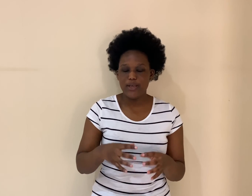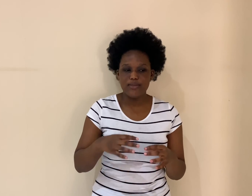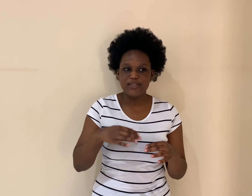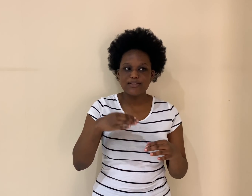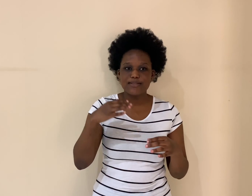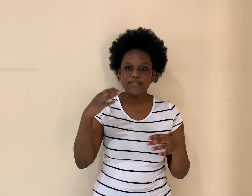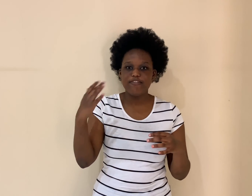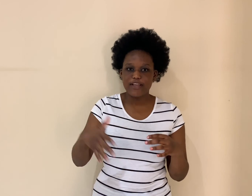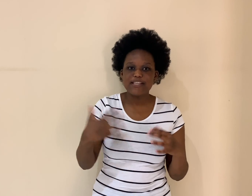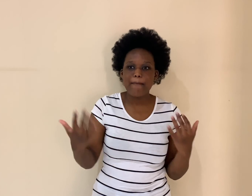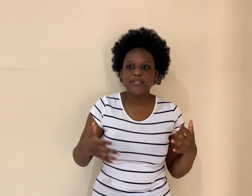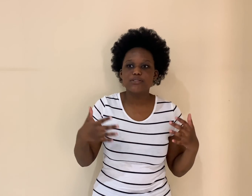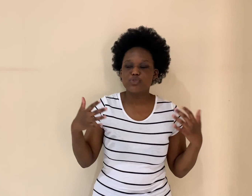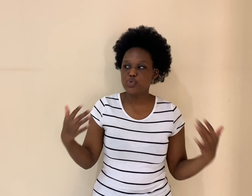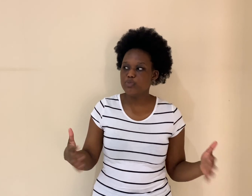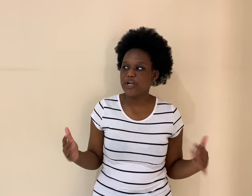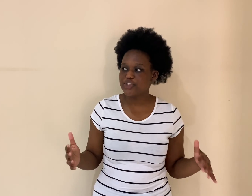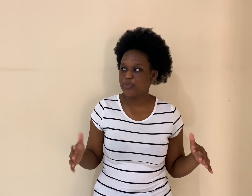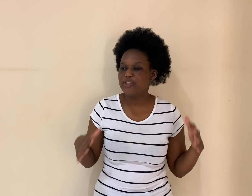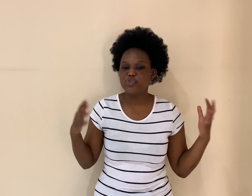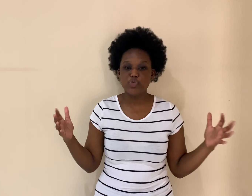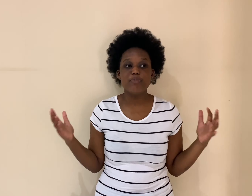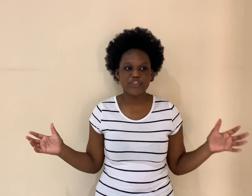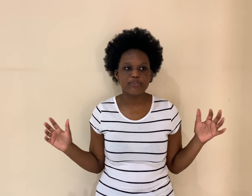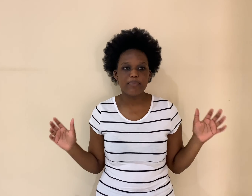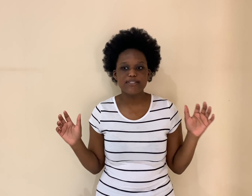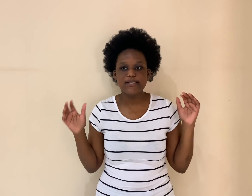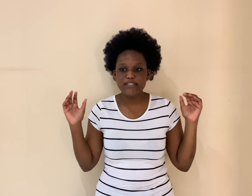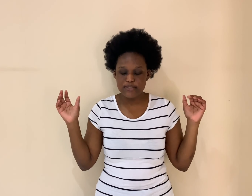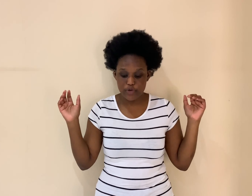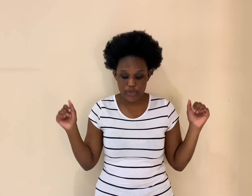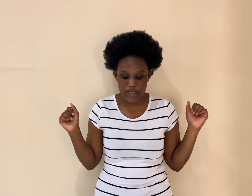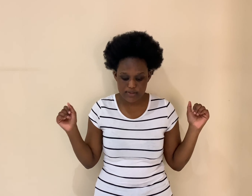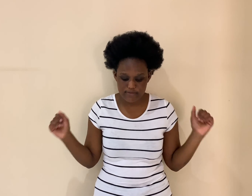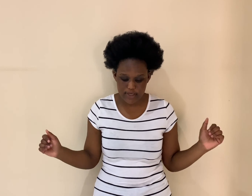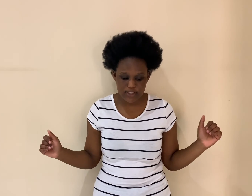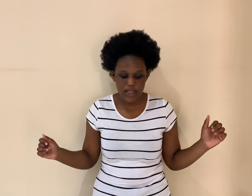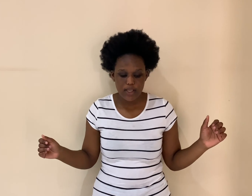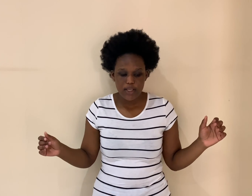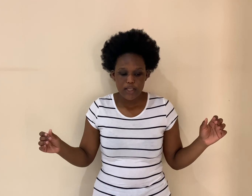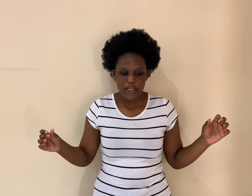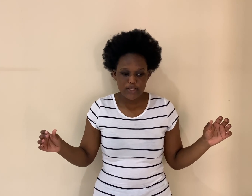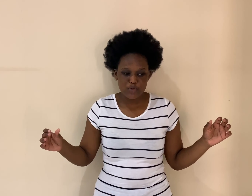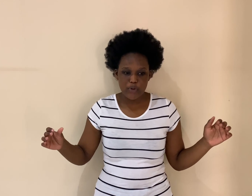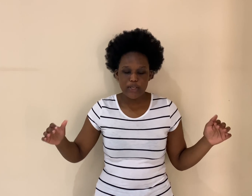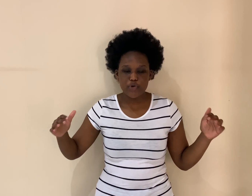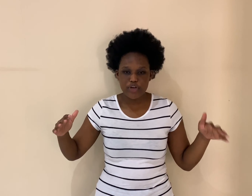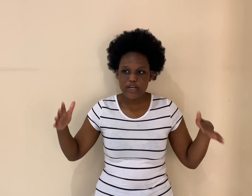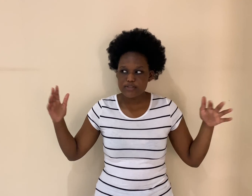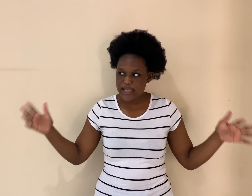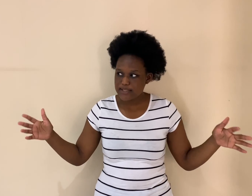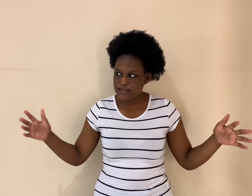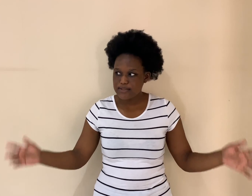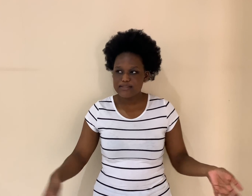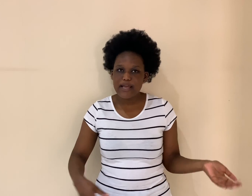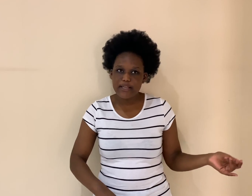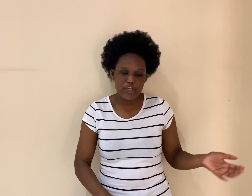this effect happens too much, when there's too much of it. Basically, the greenhouse effect is when greenhouse gases, that is